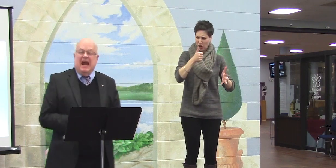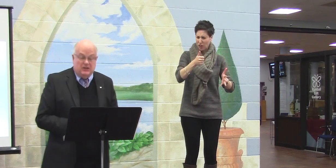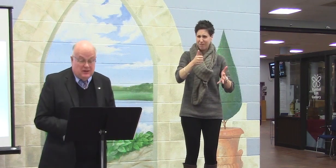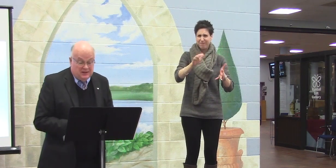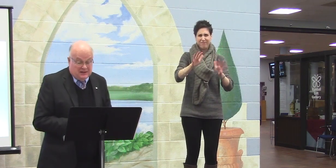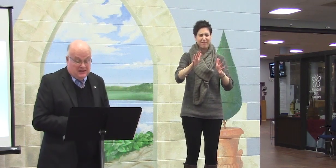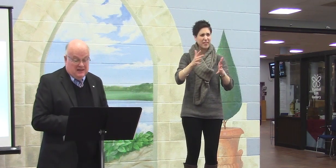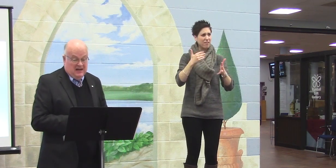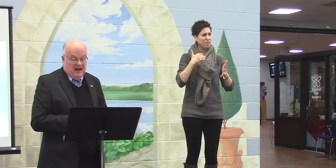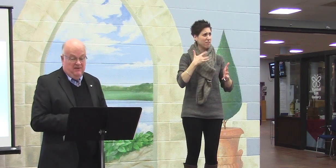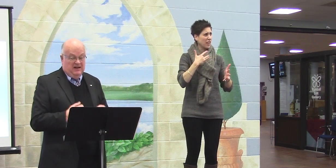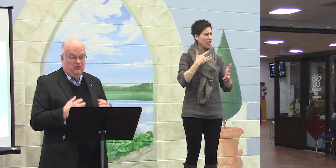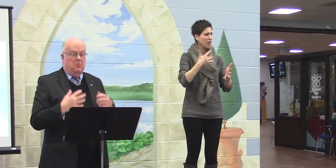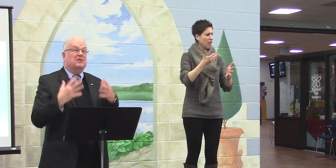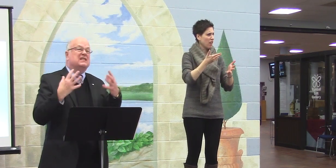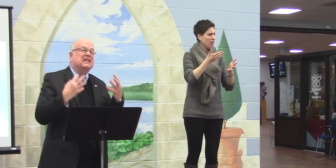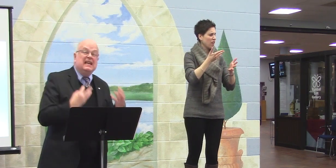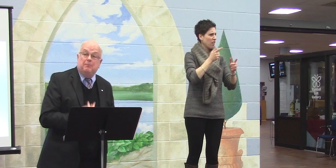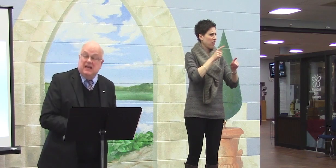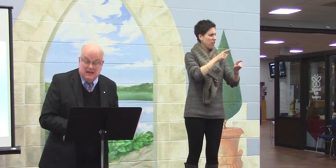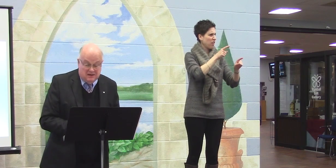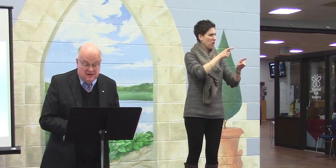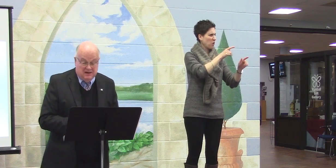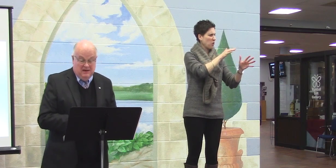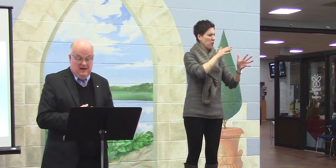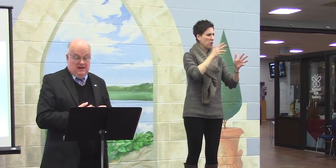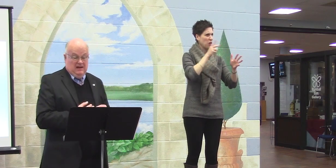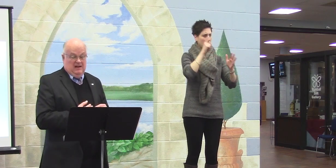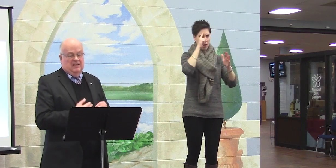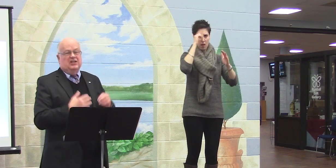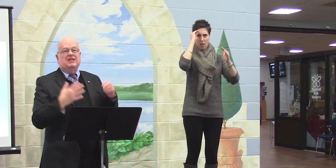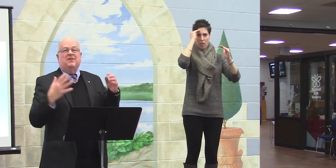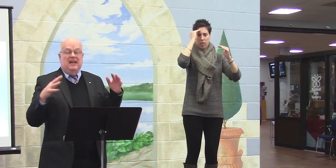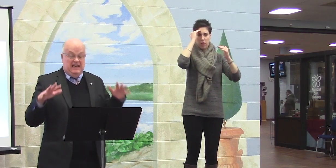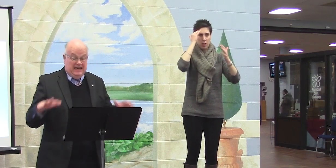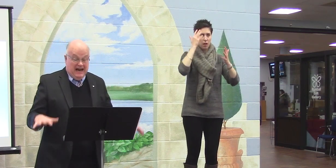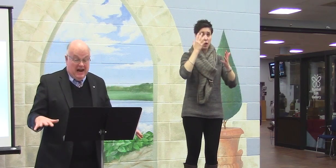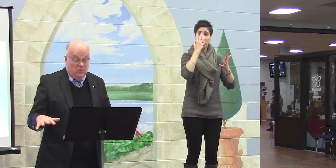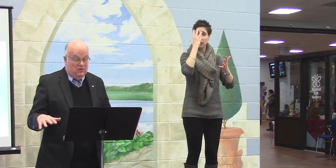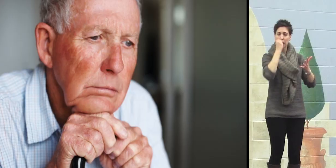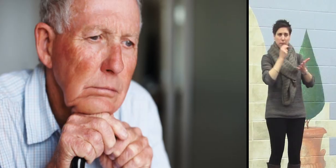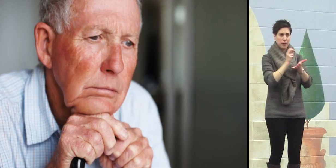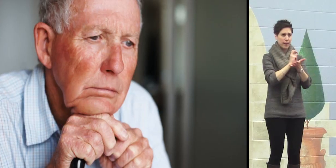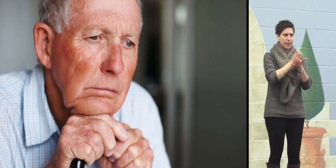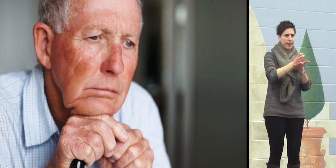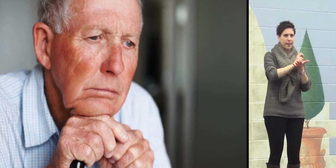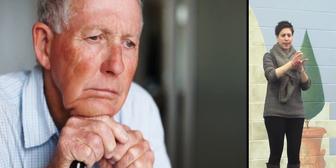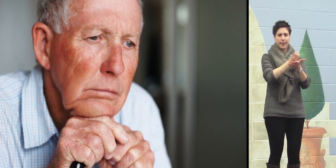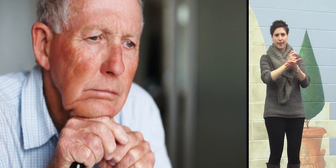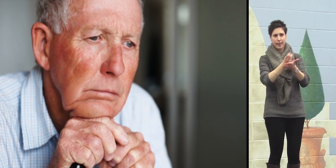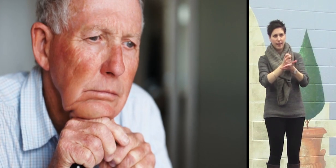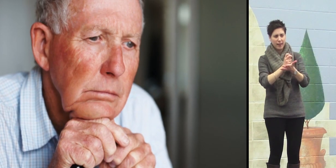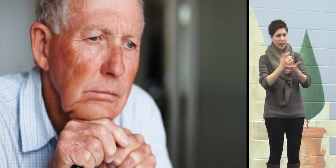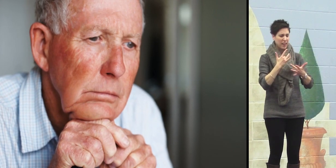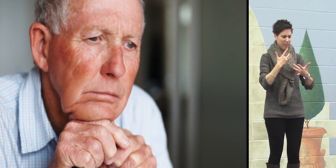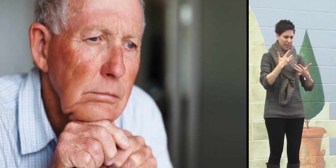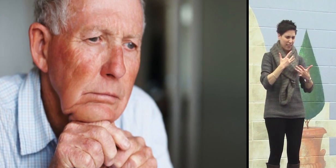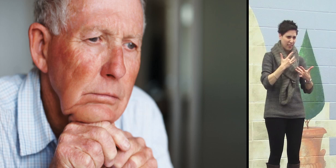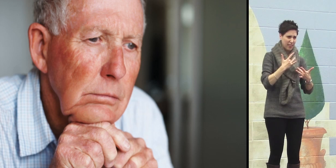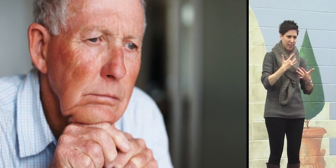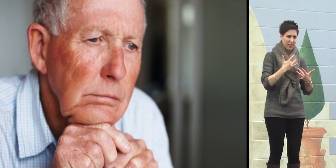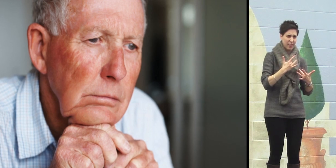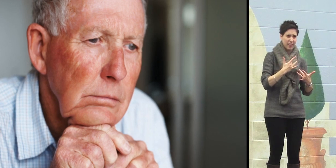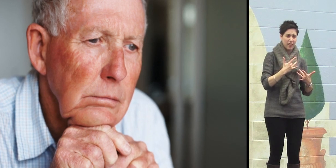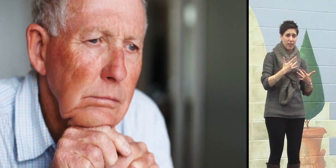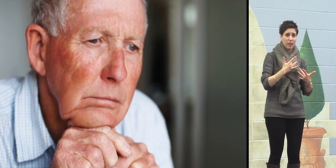feeling anxious. Having trouble sleeping. Just feeling down. Or sometimes, even